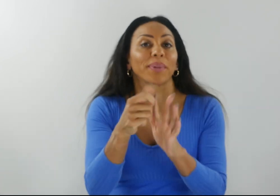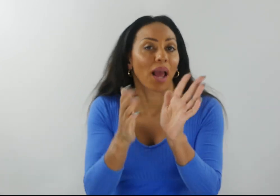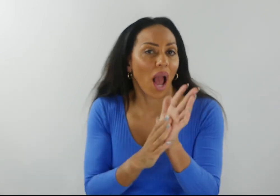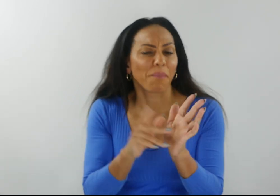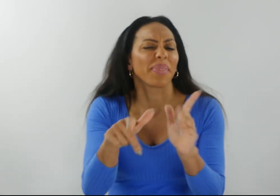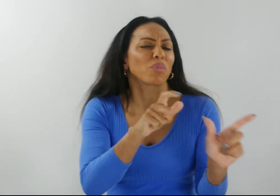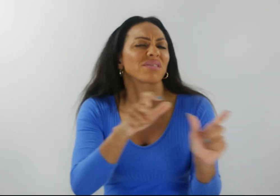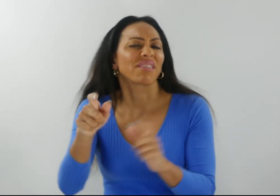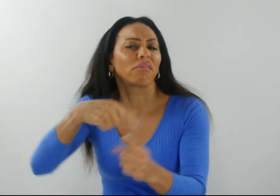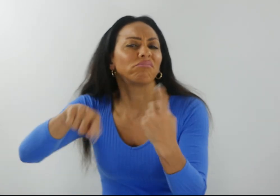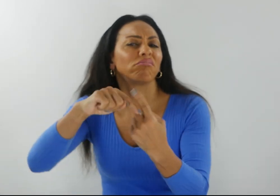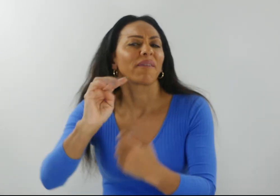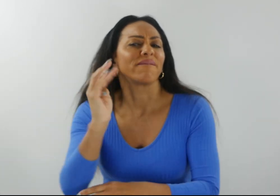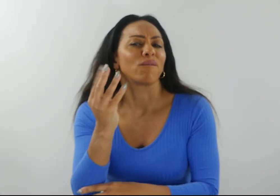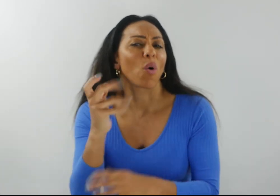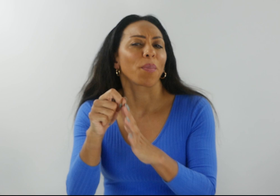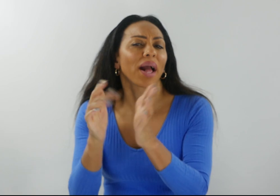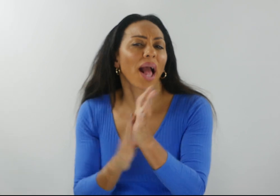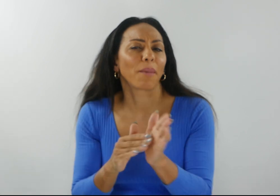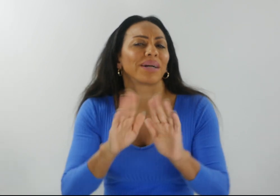will stay on site until 4pm, when Kidstown closes.